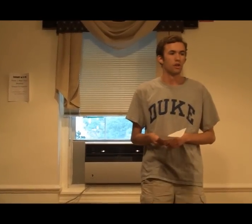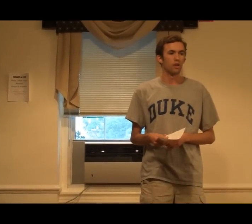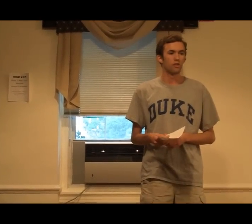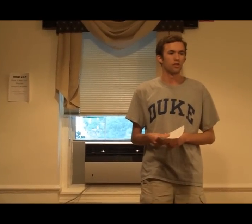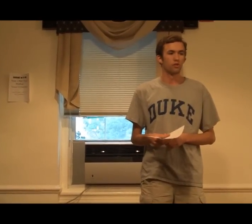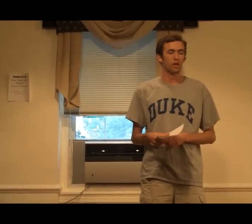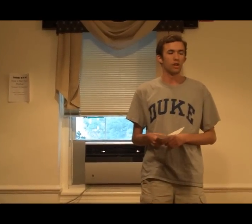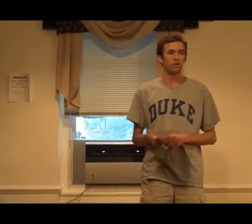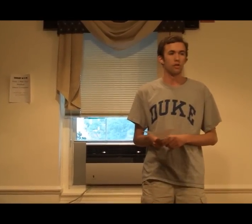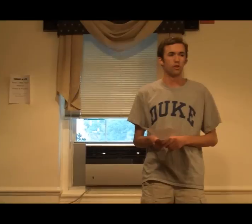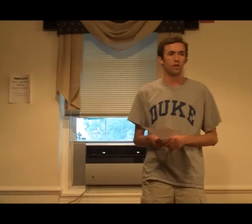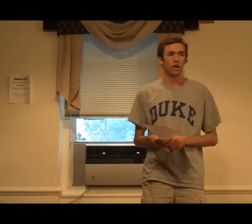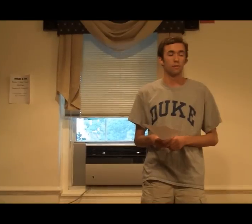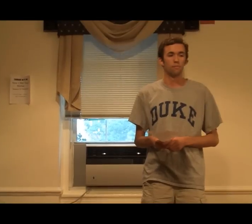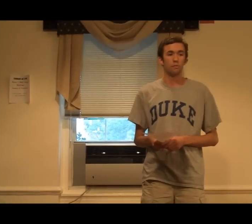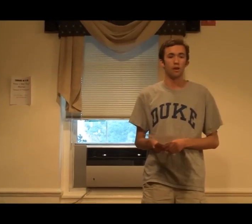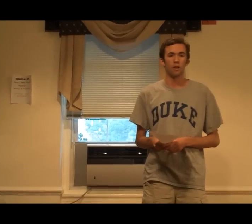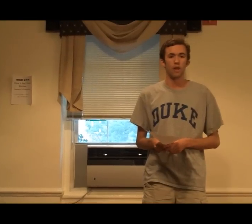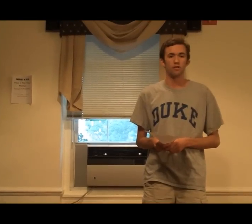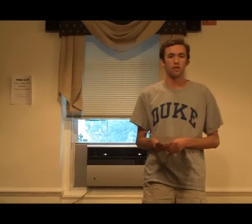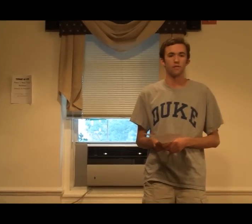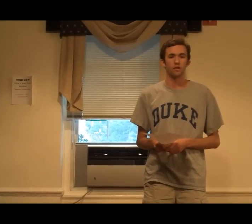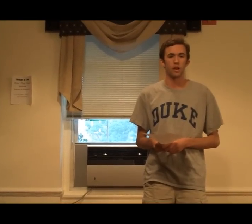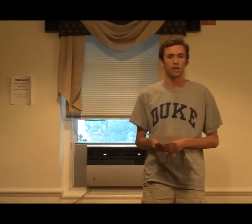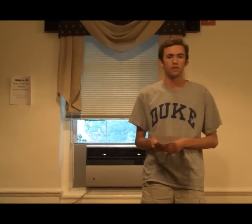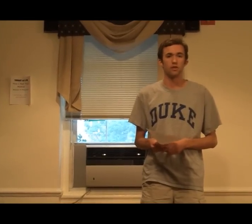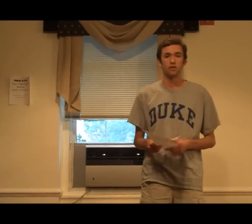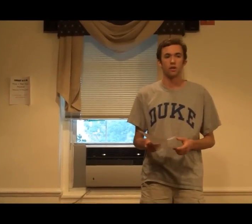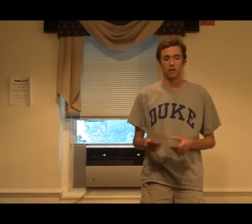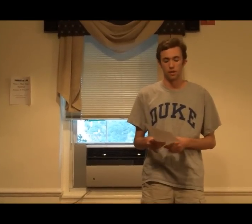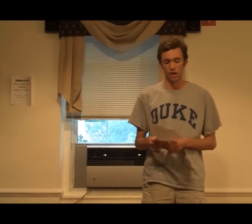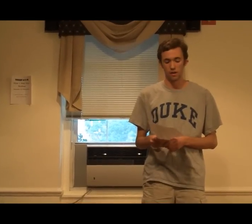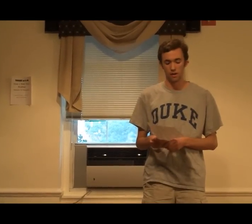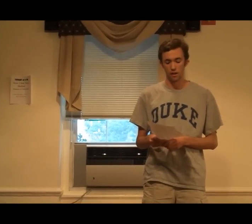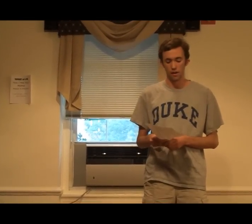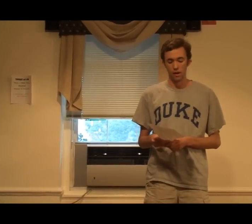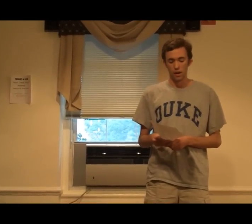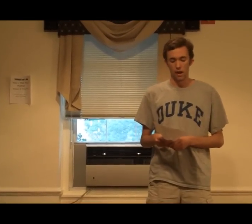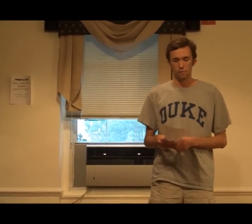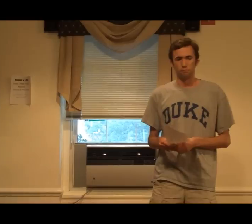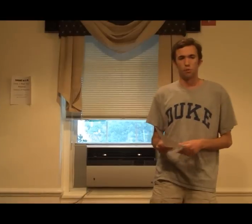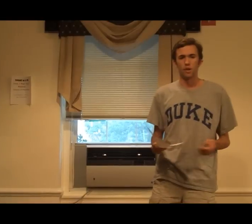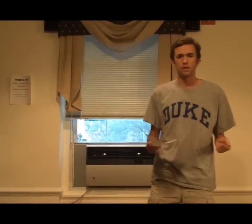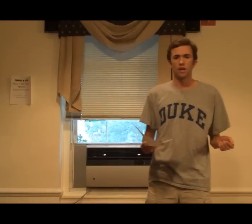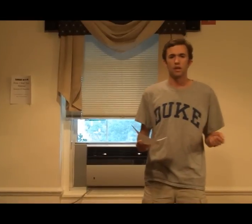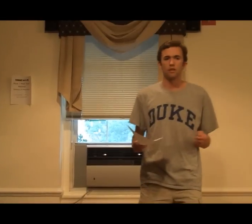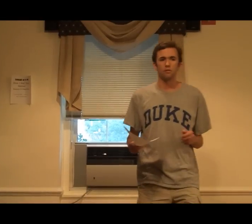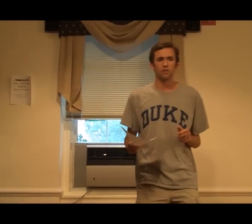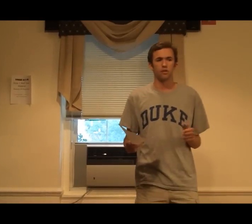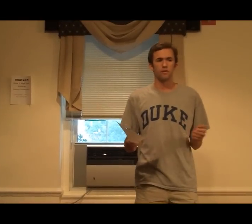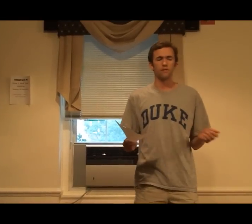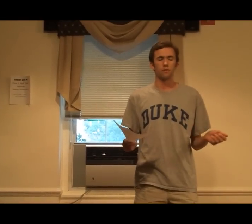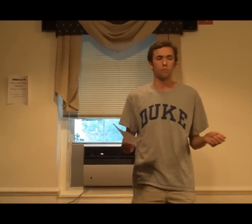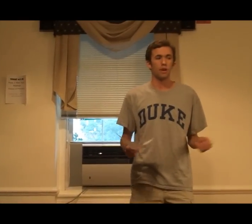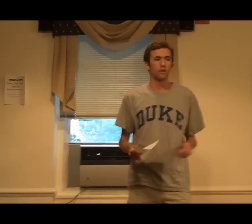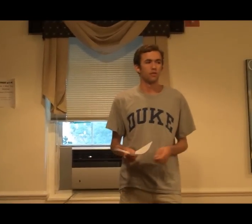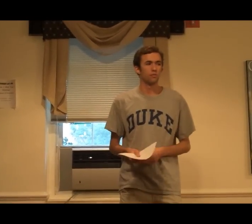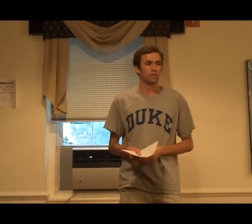Coco's a gorilla who learned about a thousand different signs. She's still alive today. But one study that was sort of different from the others was